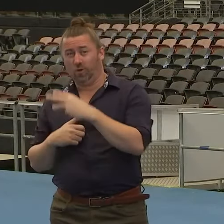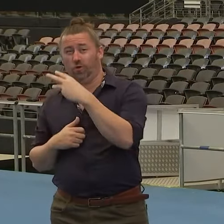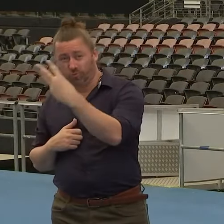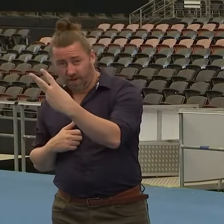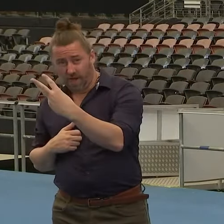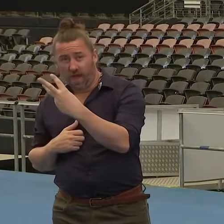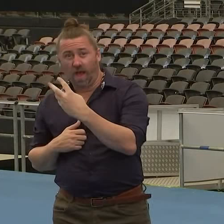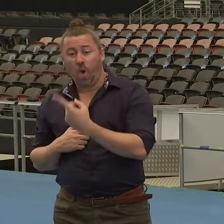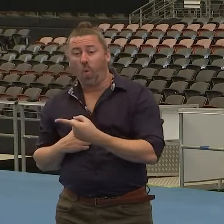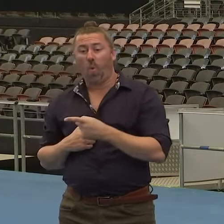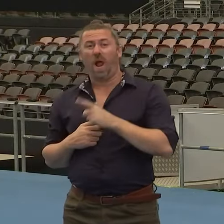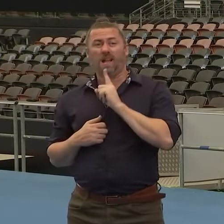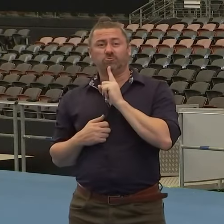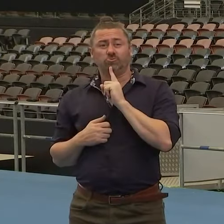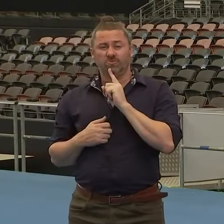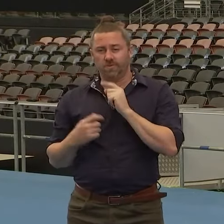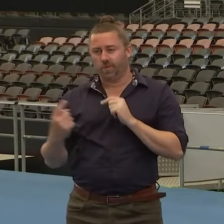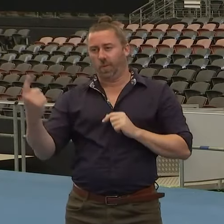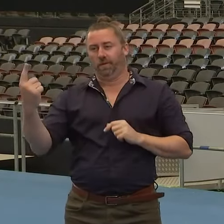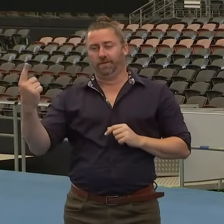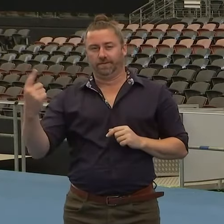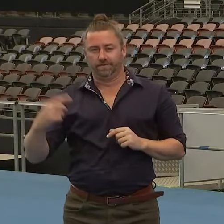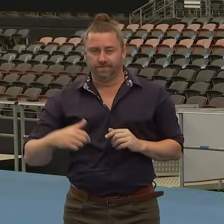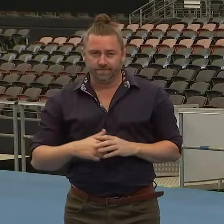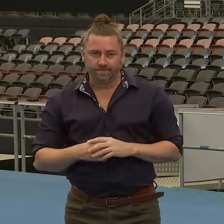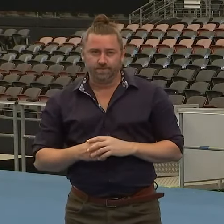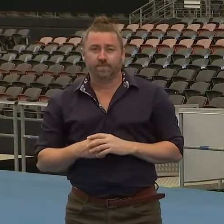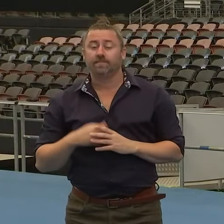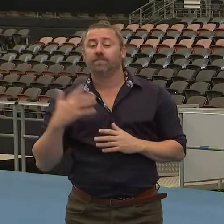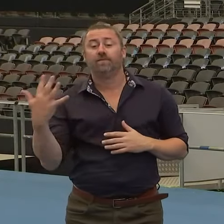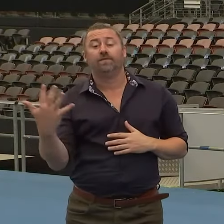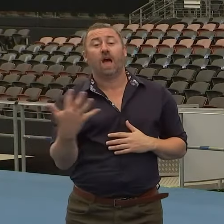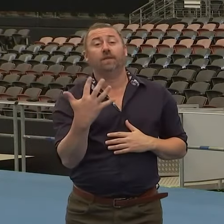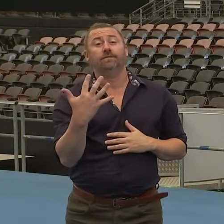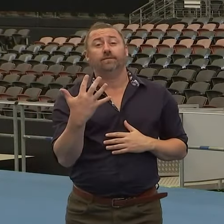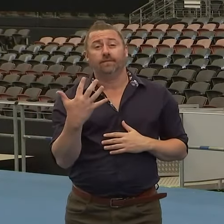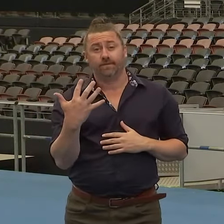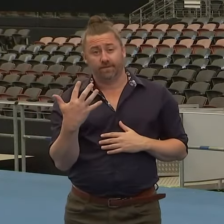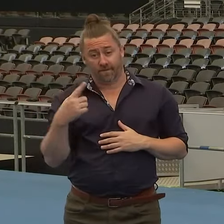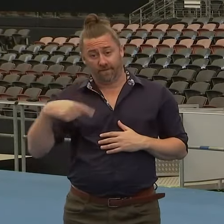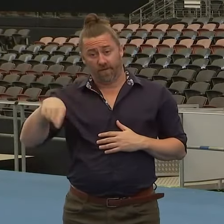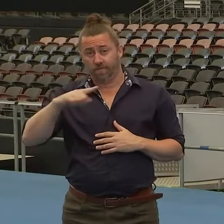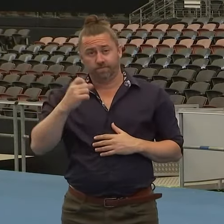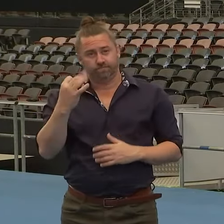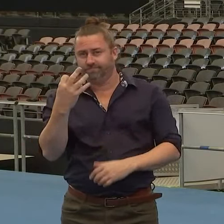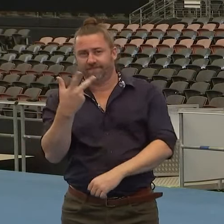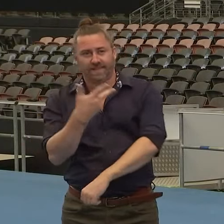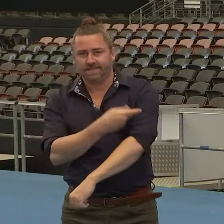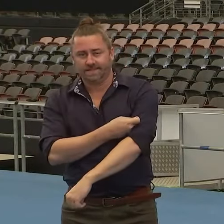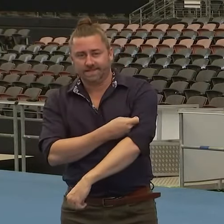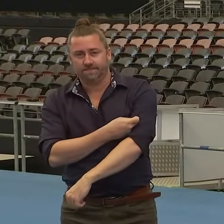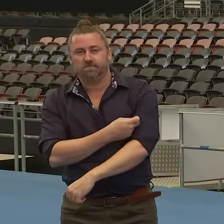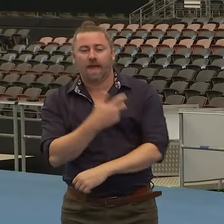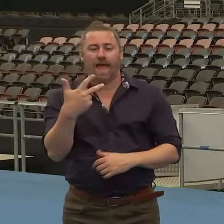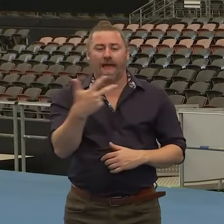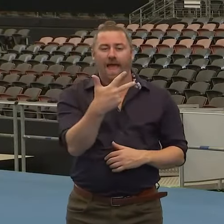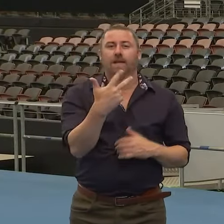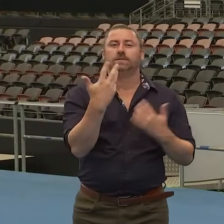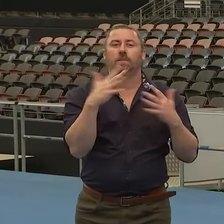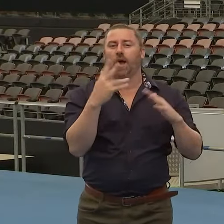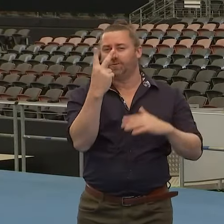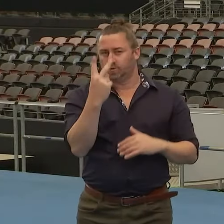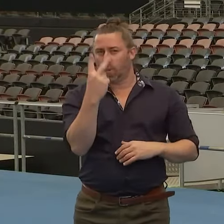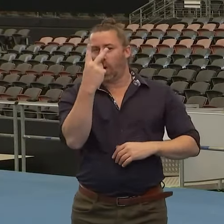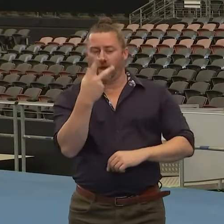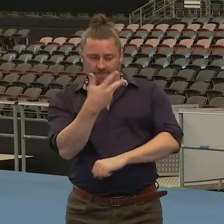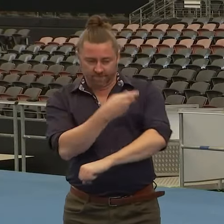aged over 100. Five of these people were unvaccinated. Eight had received two doses, none had